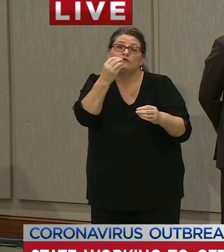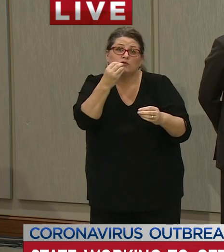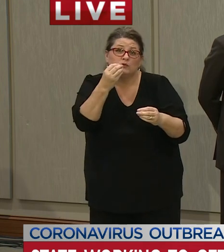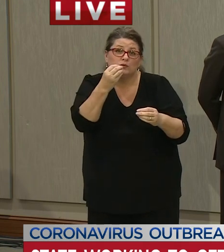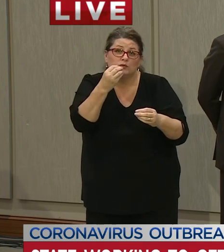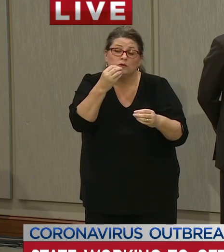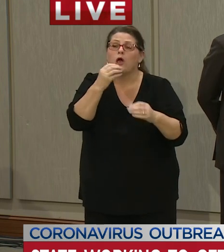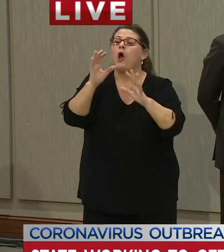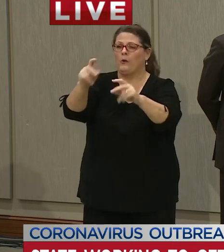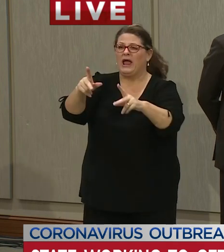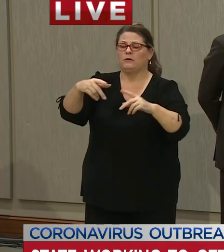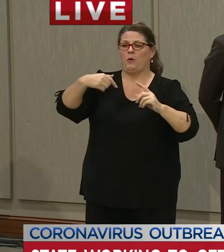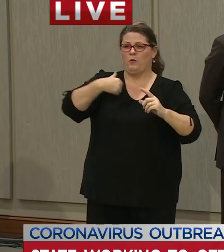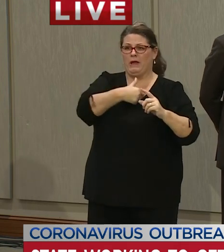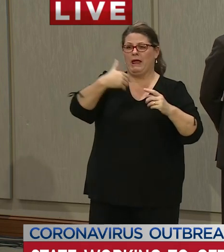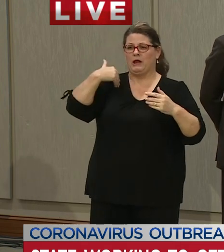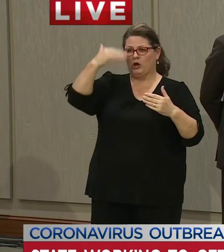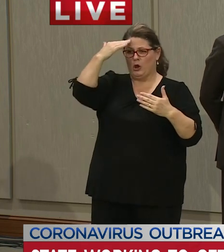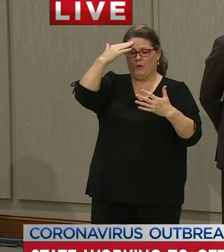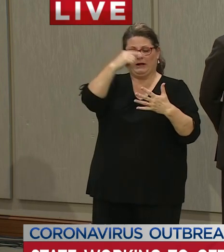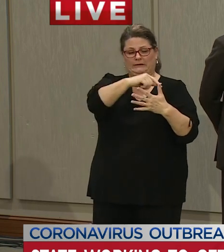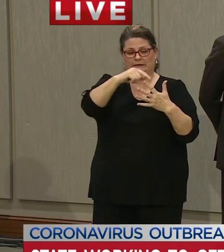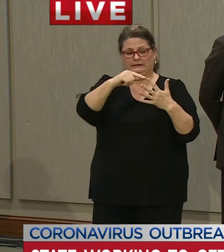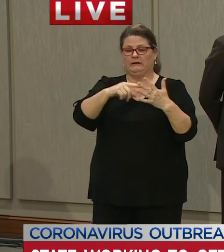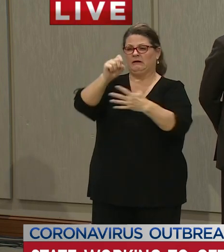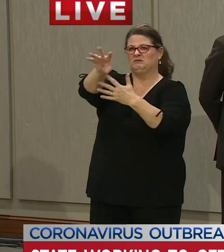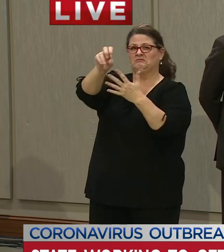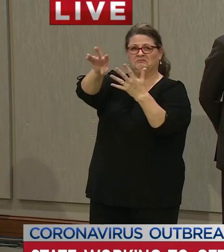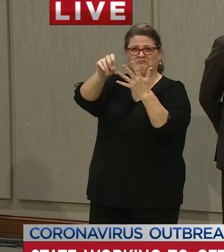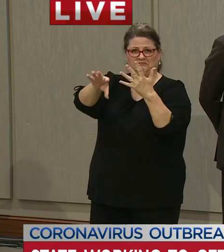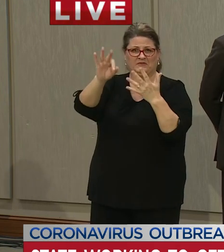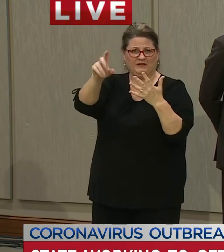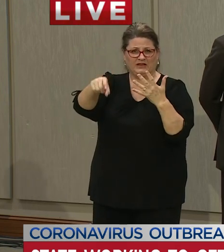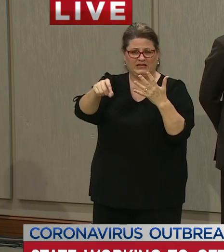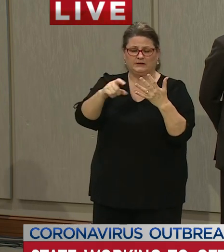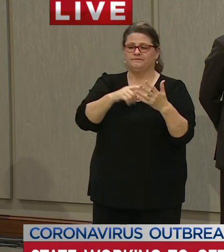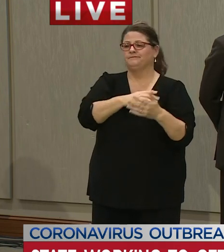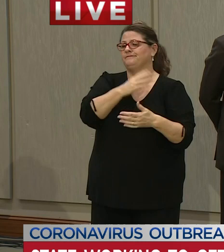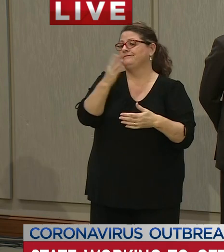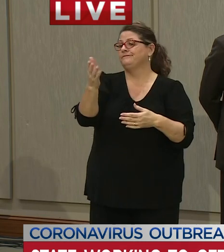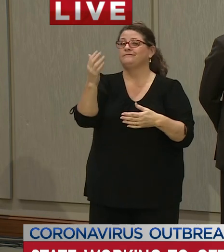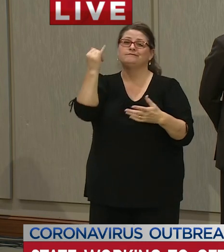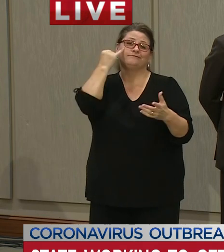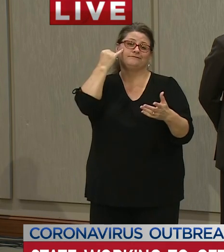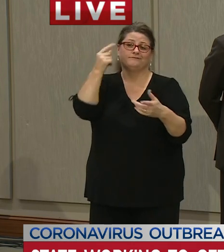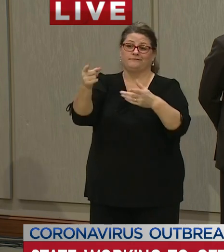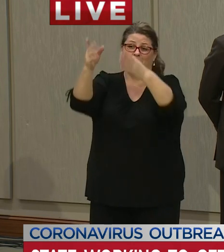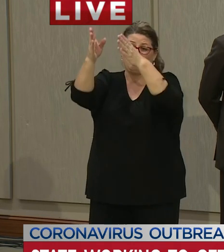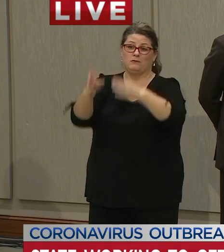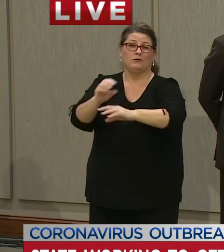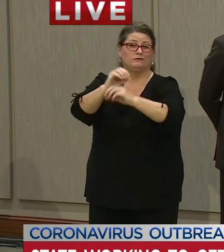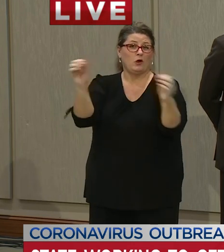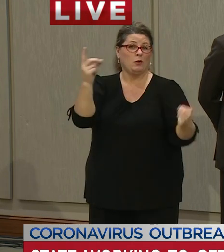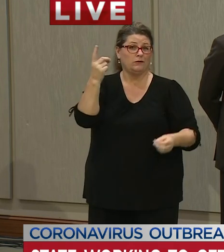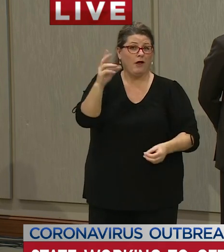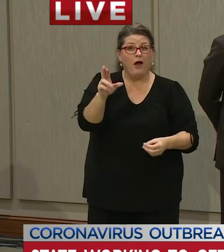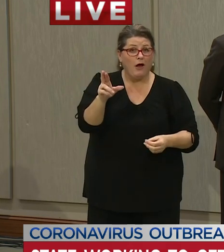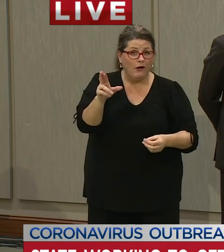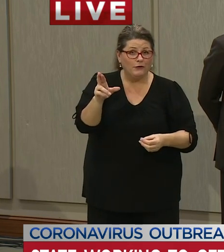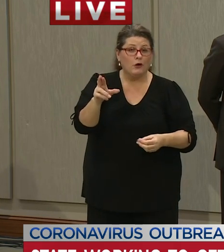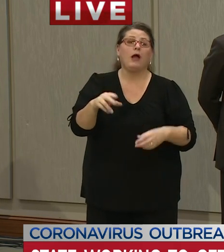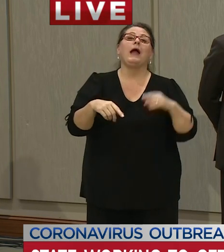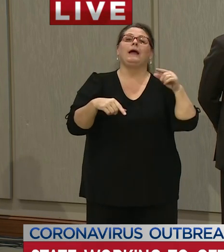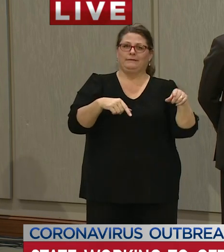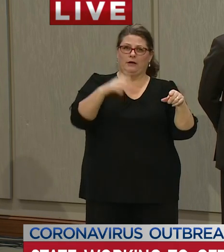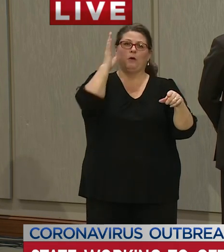that person to resources in the community perhaps if it's an individual who doesn't have a primary care provider they will make that